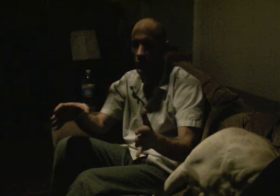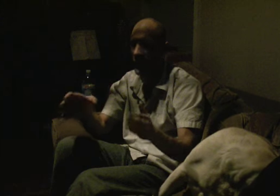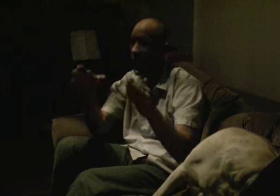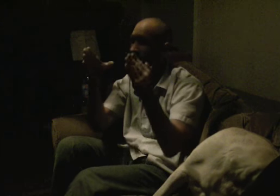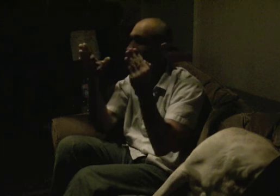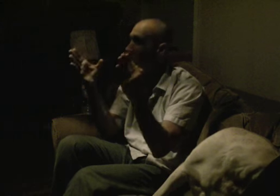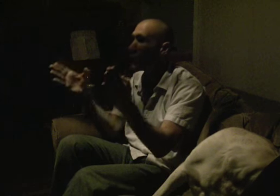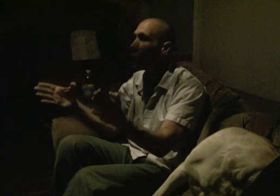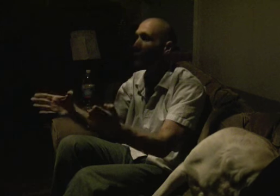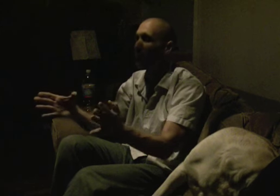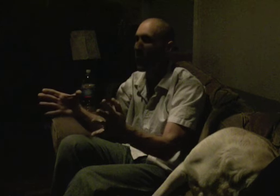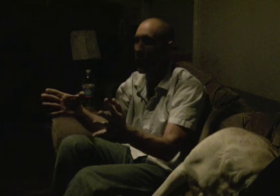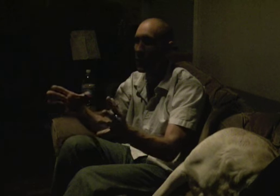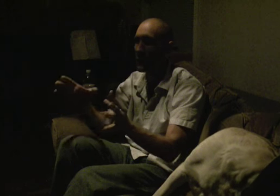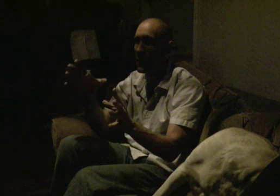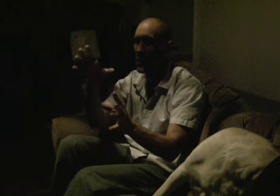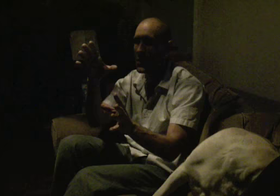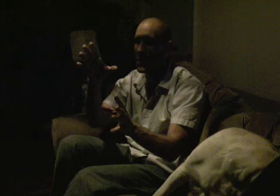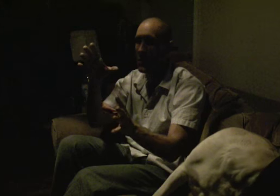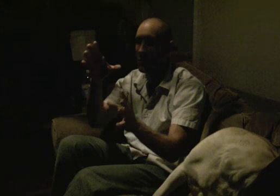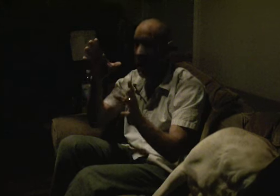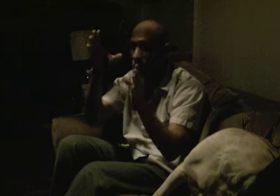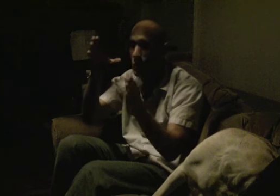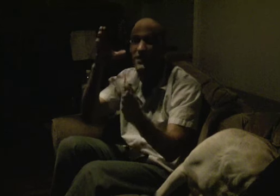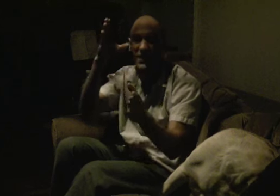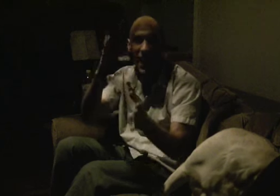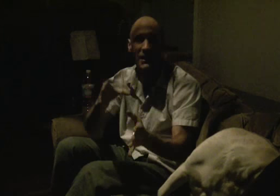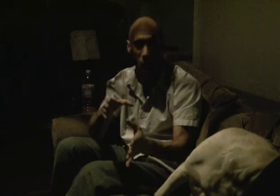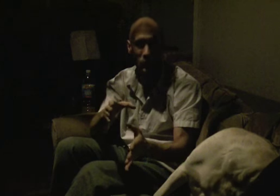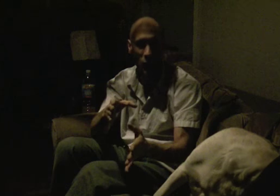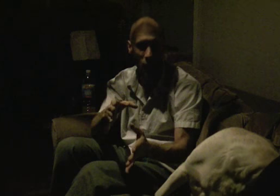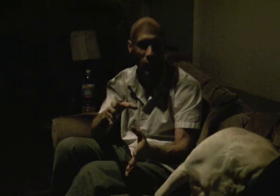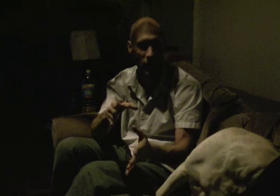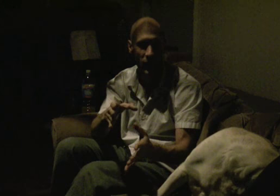arms? Like, I did not know what was going on, but I knew exactly what was going on.